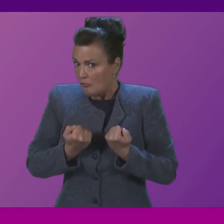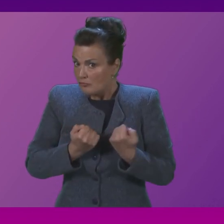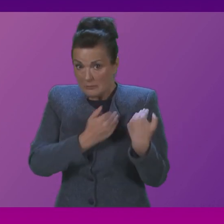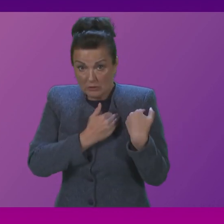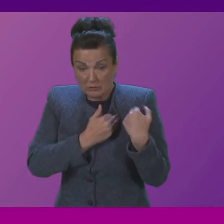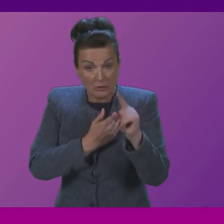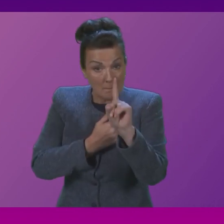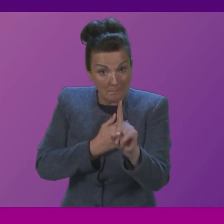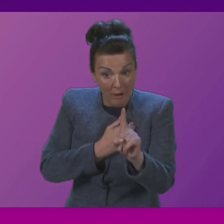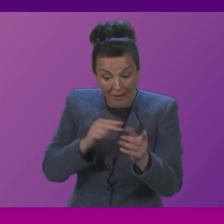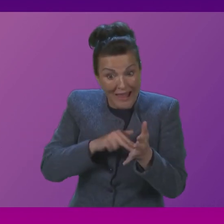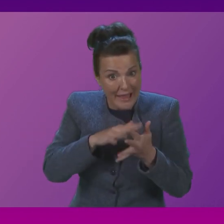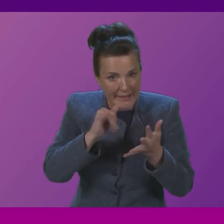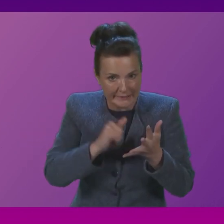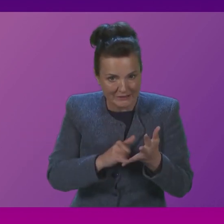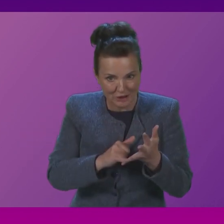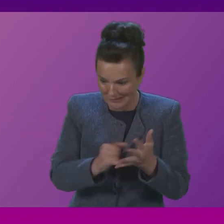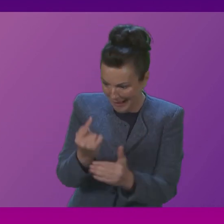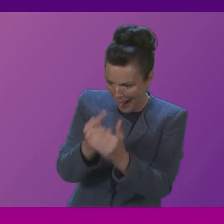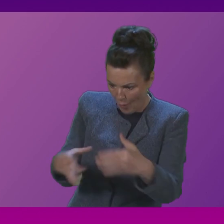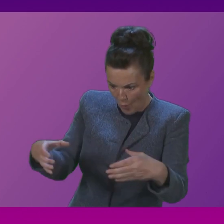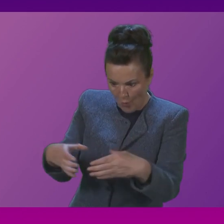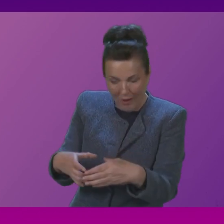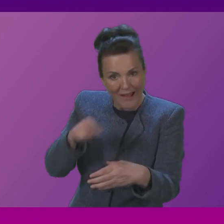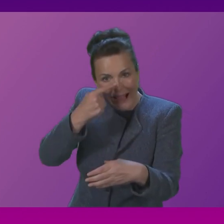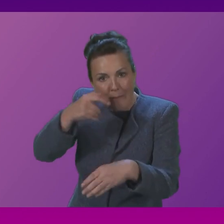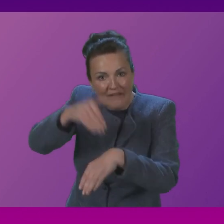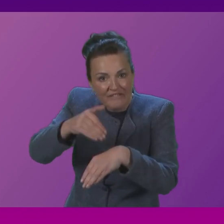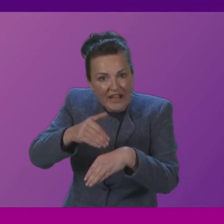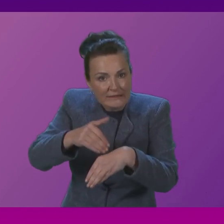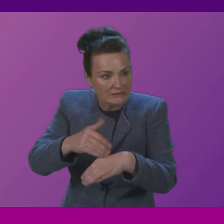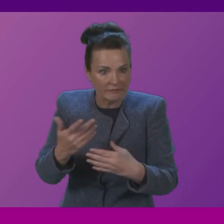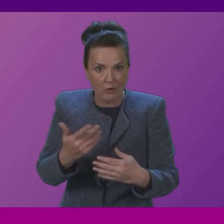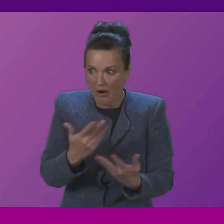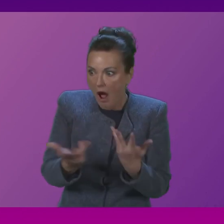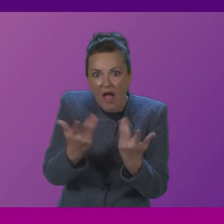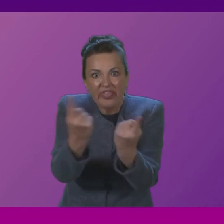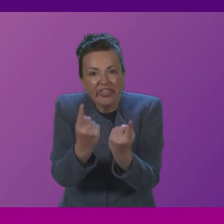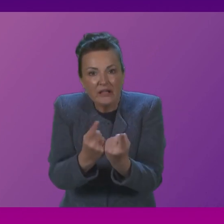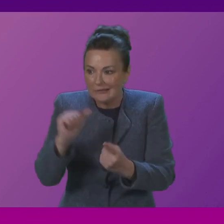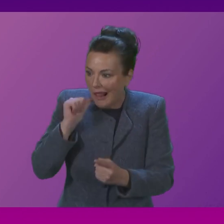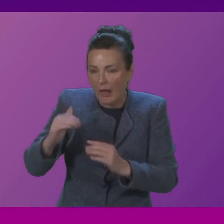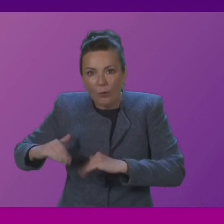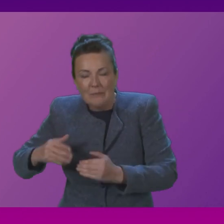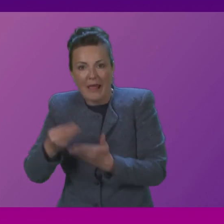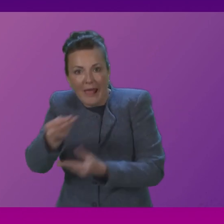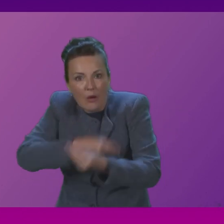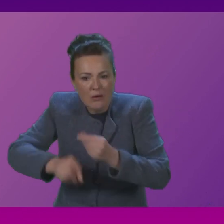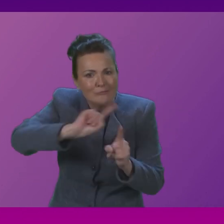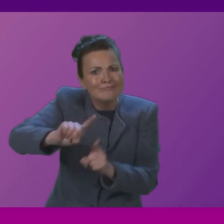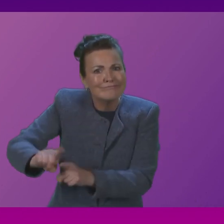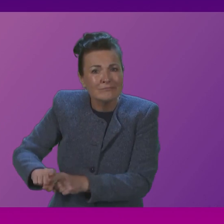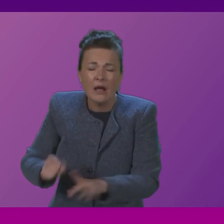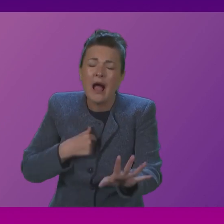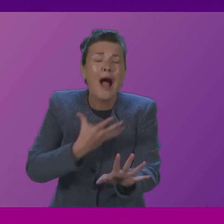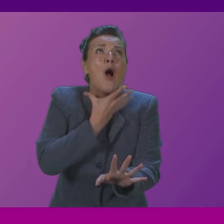from wider economic and budgetary decisions that, unfortunately, are outwith the hands of this government. I wish we